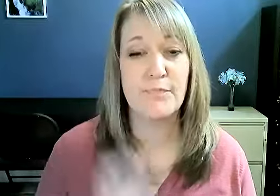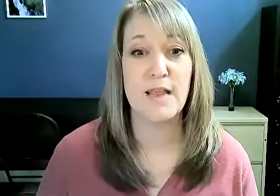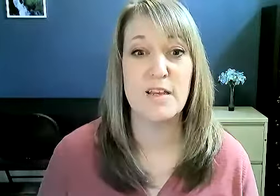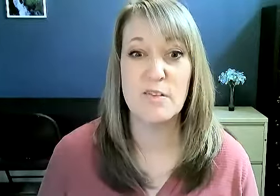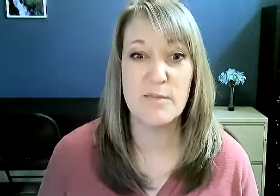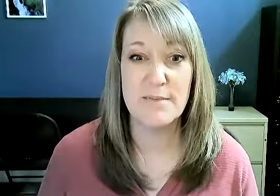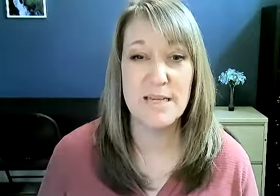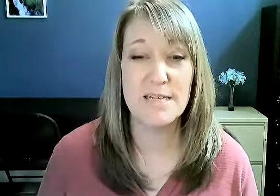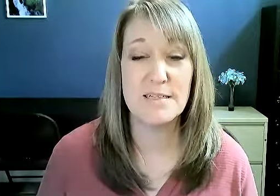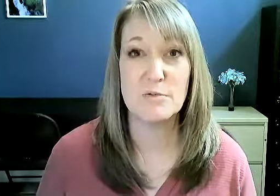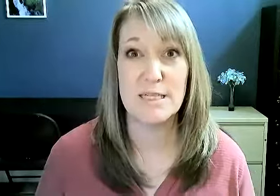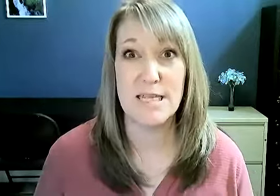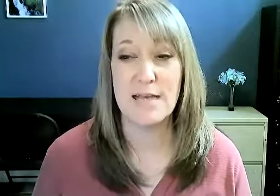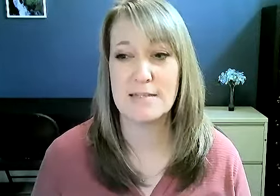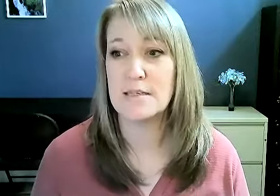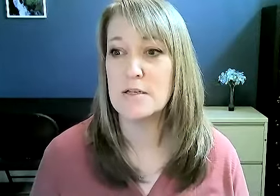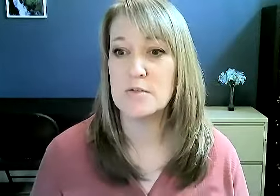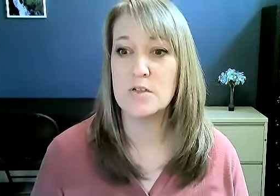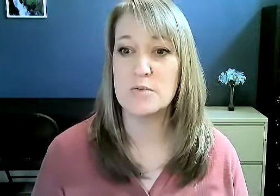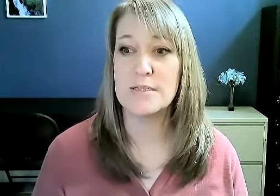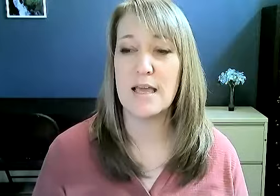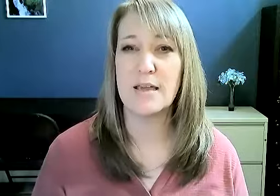And you don't know what that means. And you'd like to ask. So you would say.